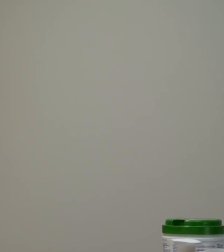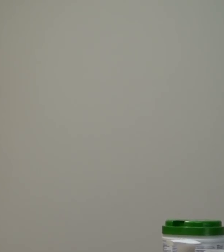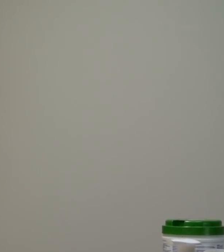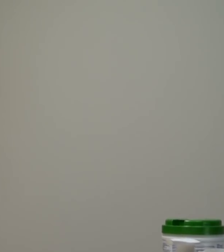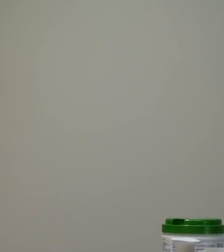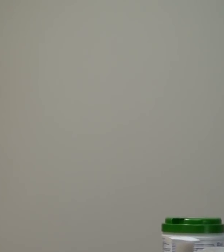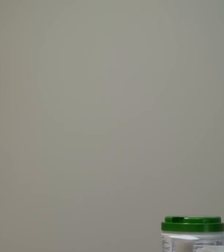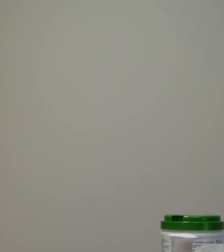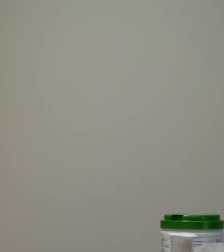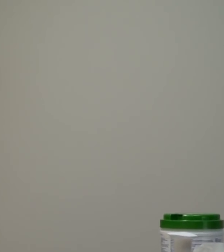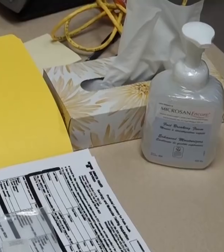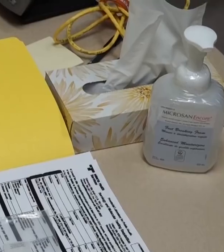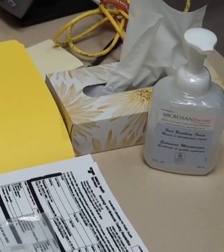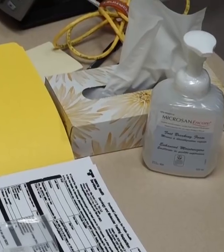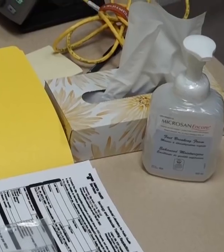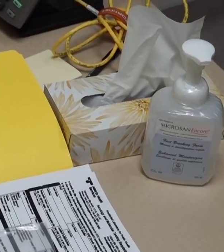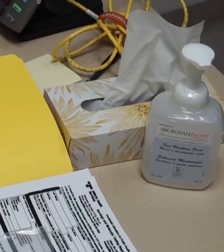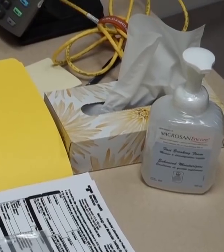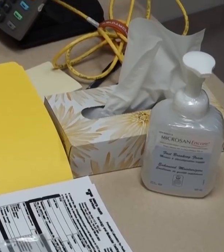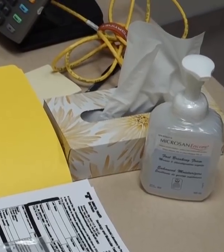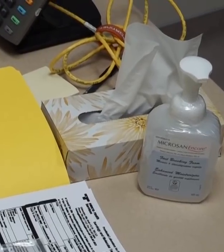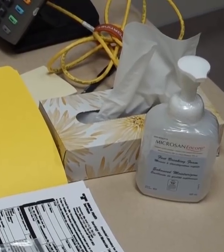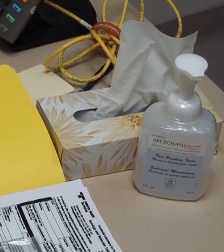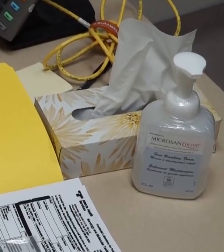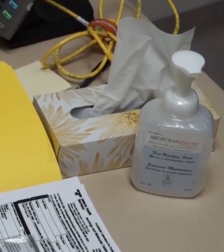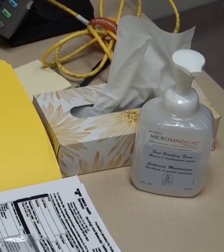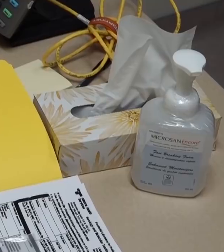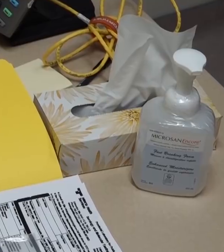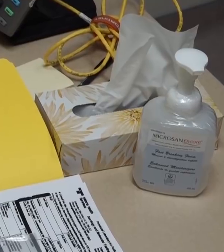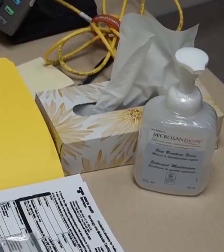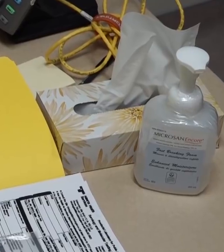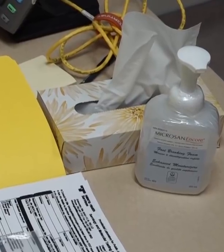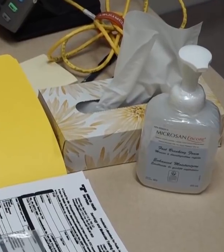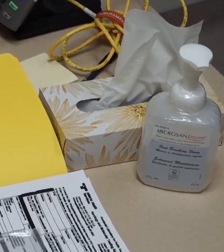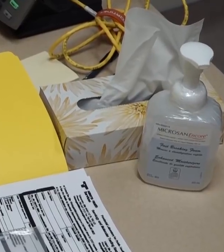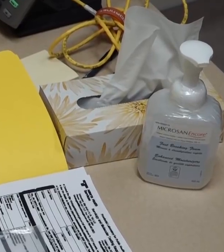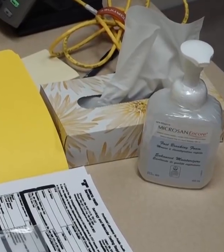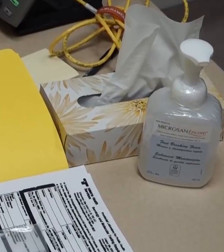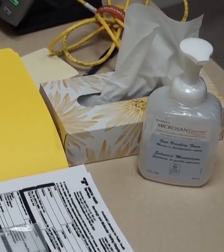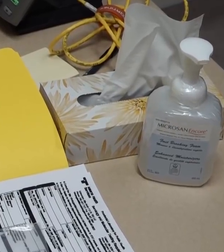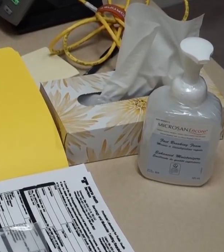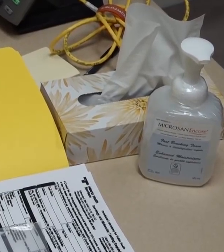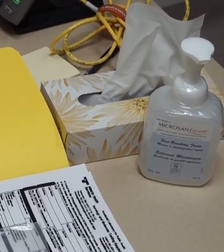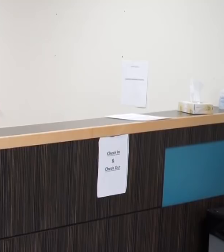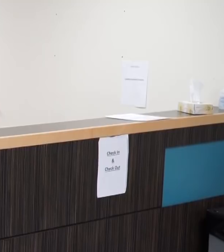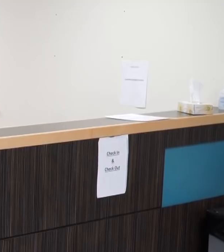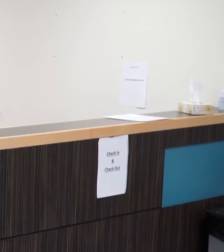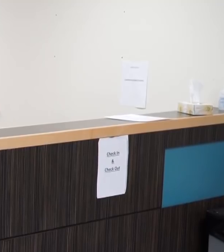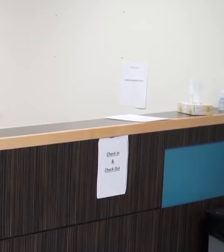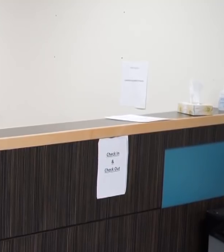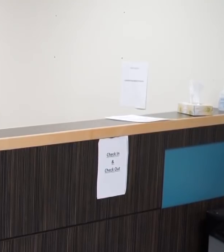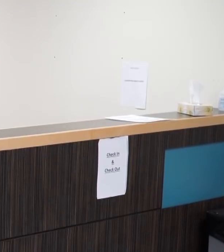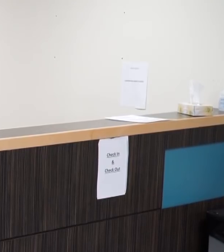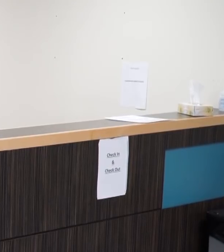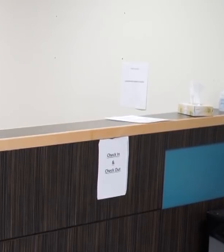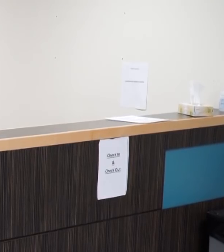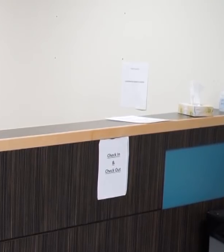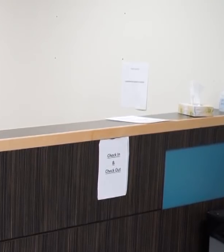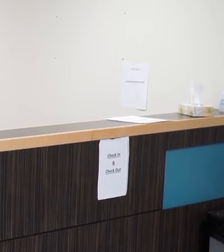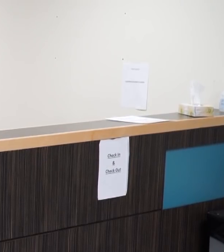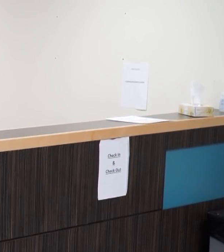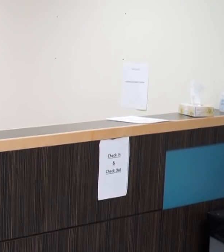Yesterday, I updated you on changes to isolation timelines for COVID-19. I want to reiterate those changes.